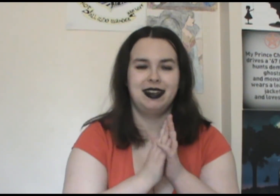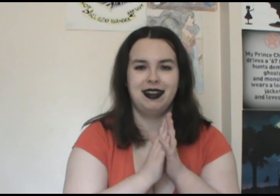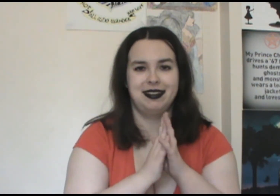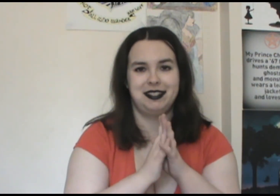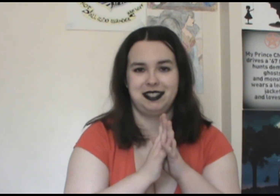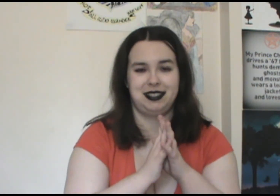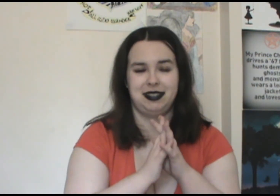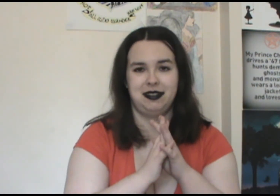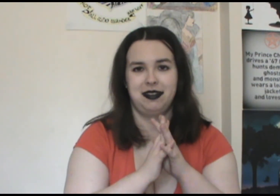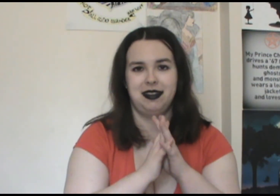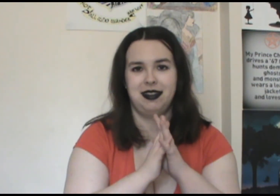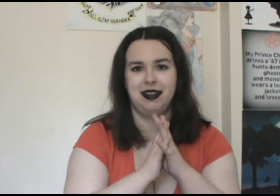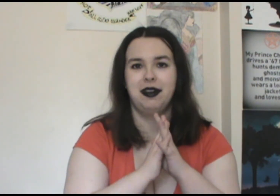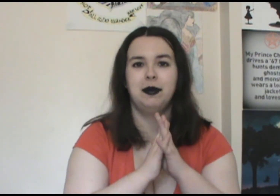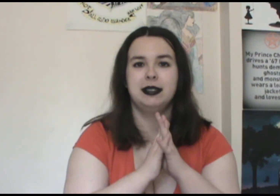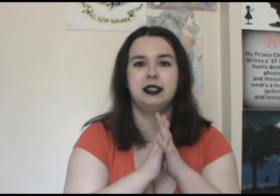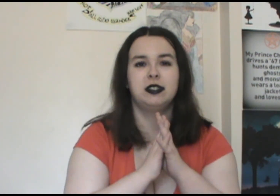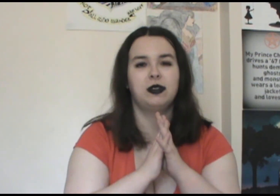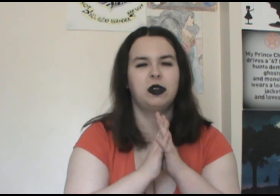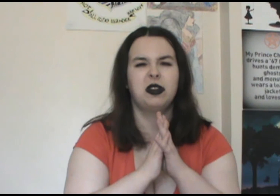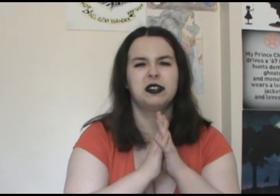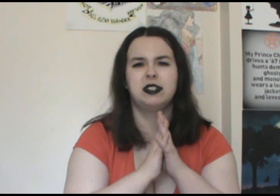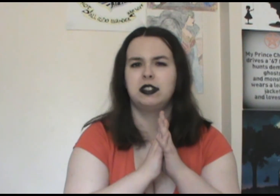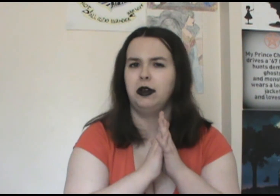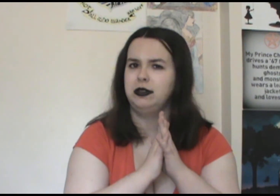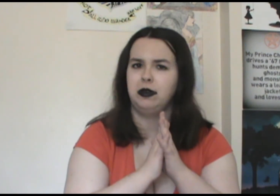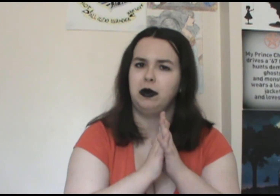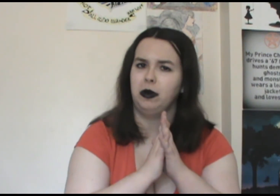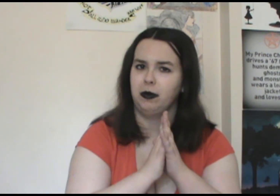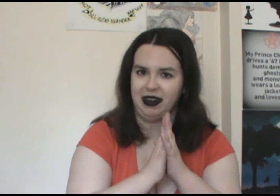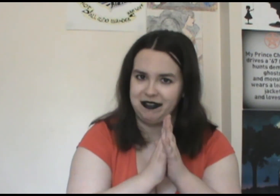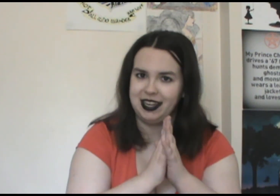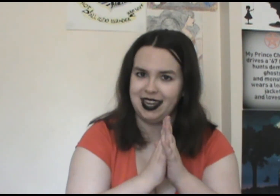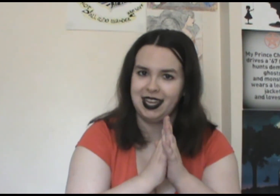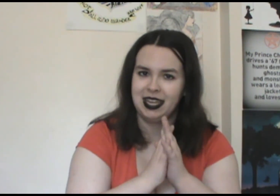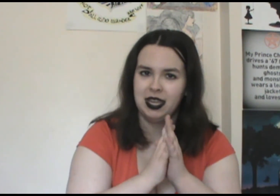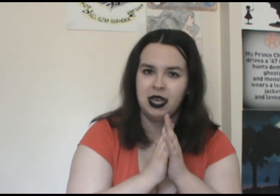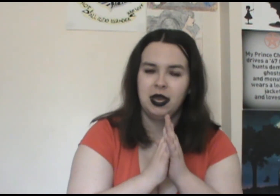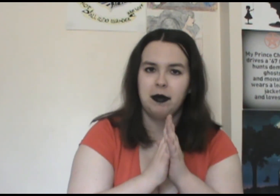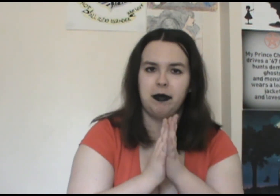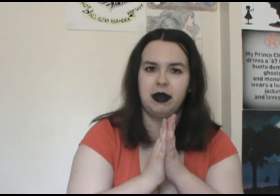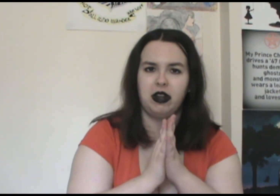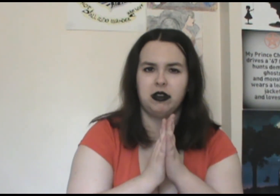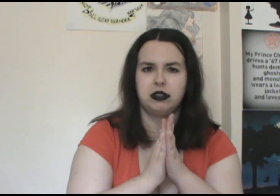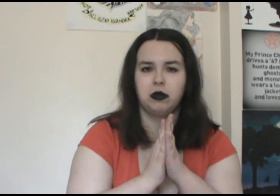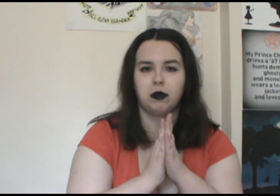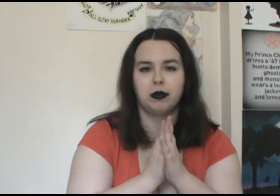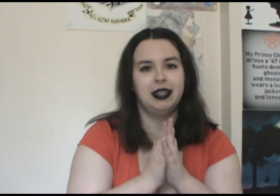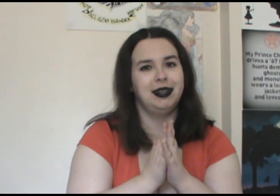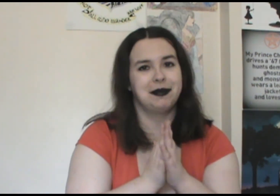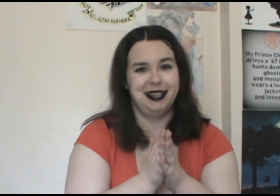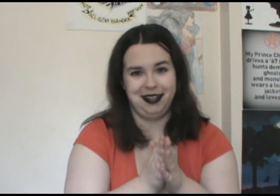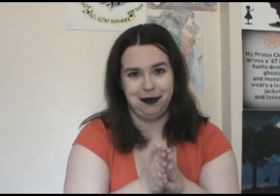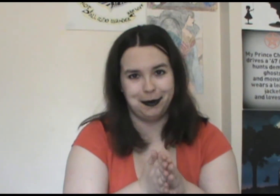just was so so horrific. But also really really cool.